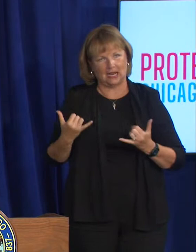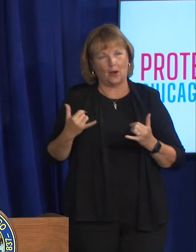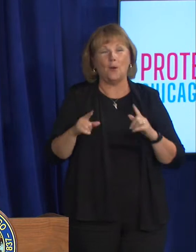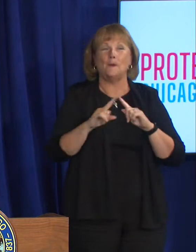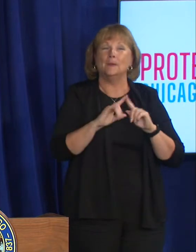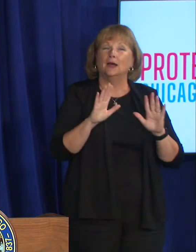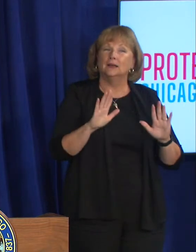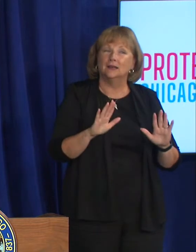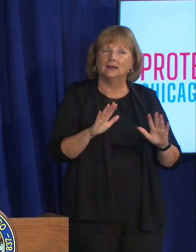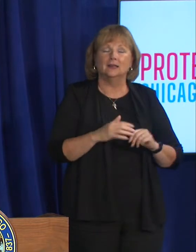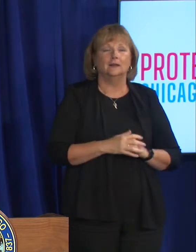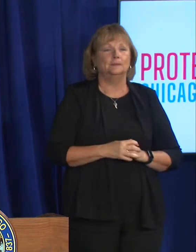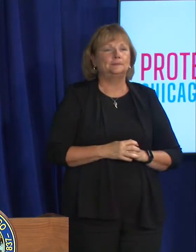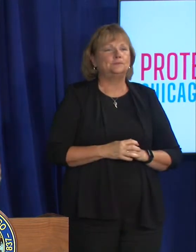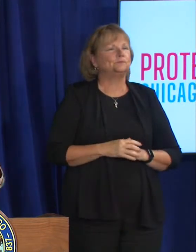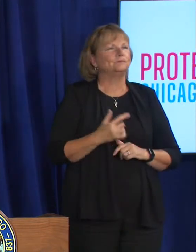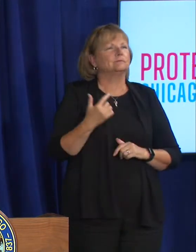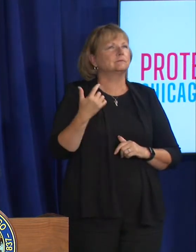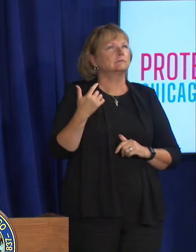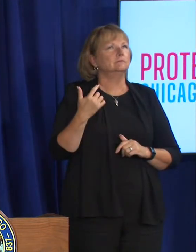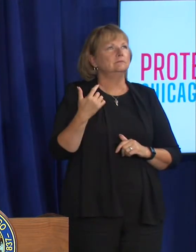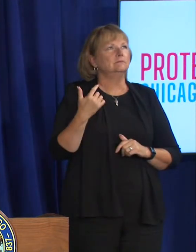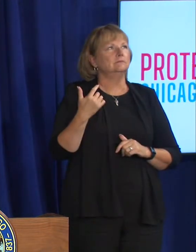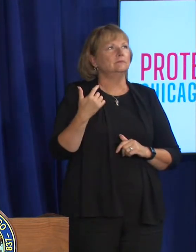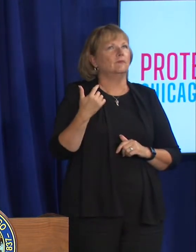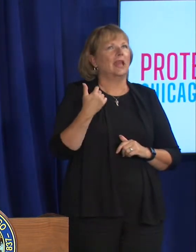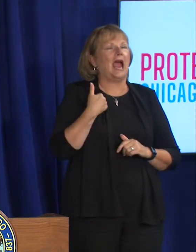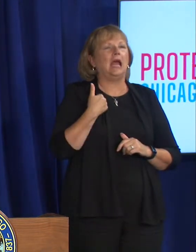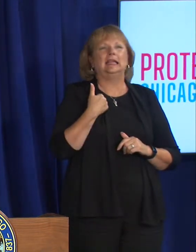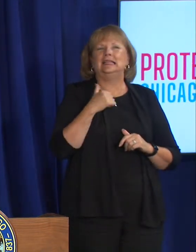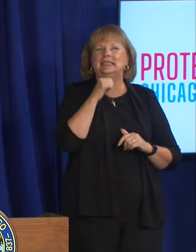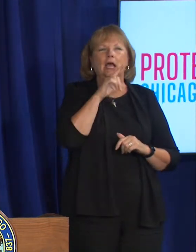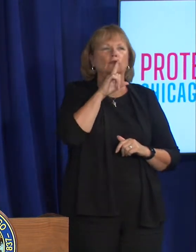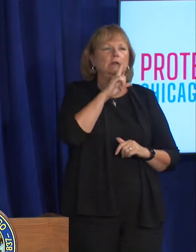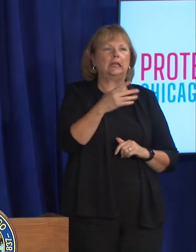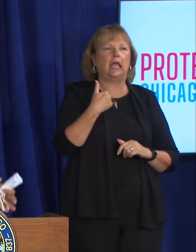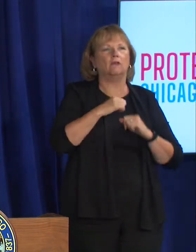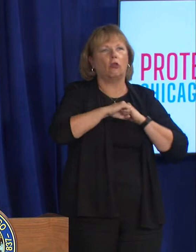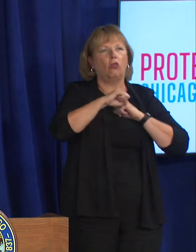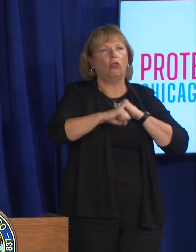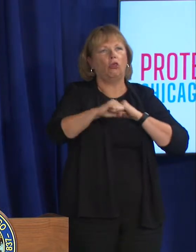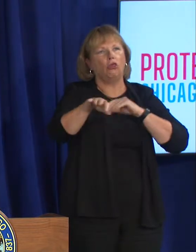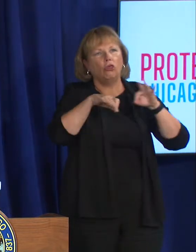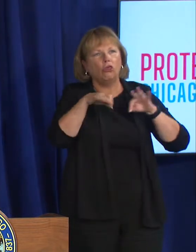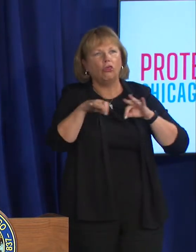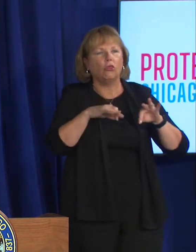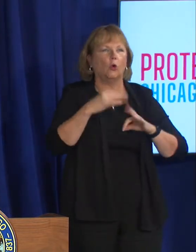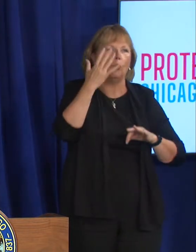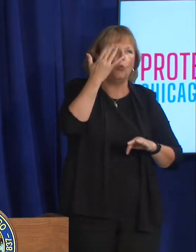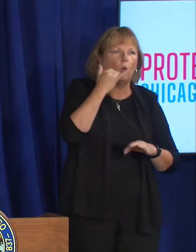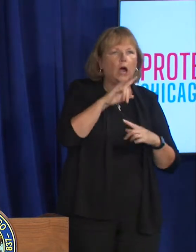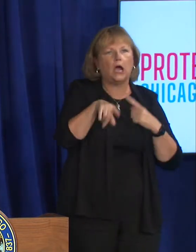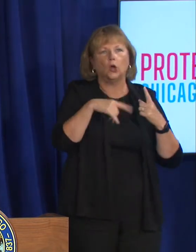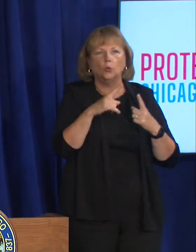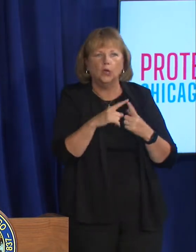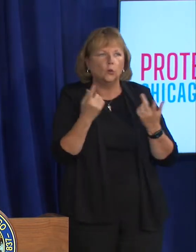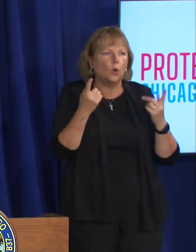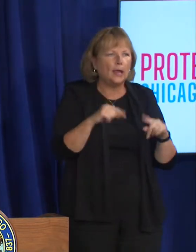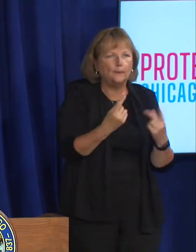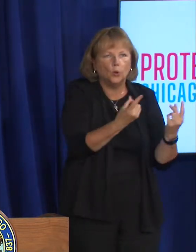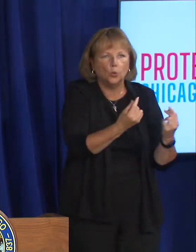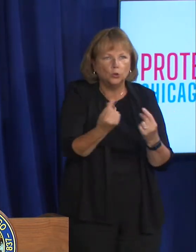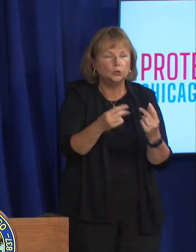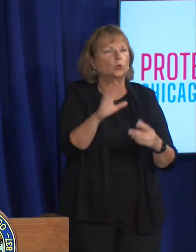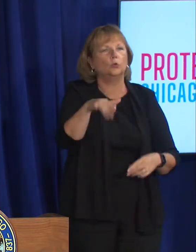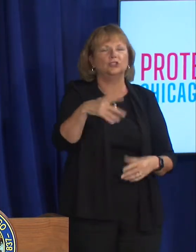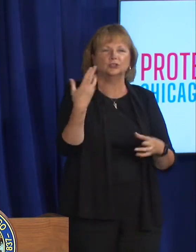um getting into a lengthy conversation about you know why when what what happened what did you do it's really if you meet this